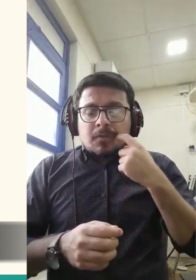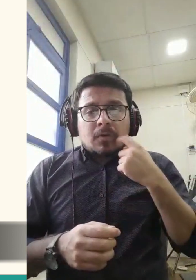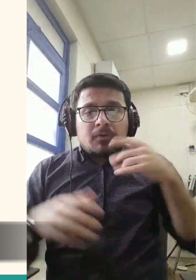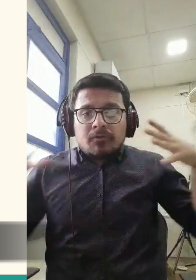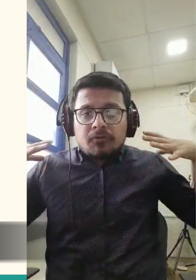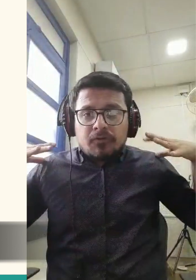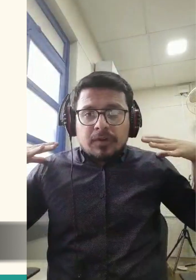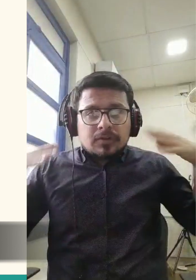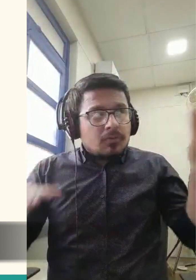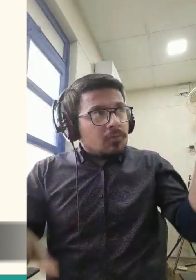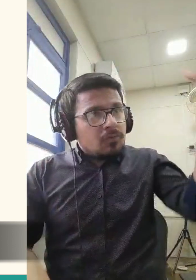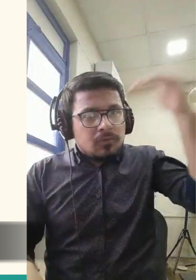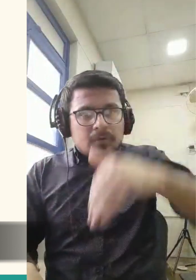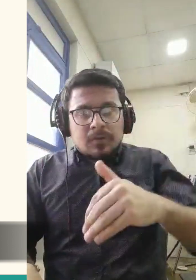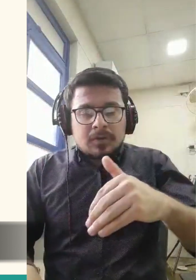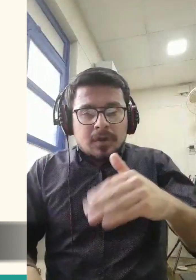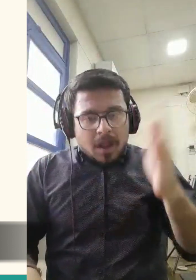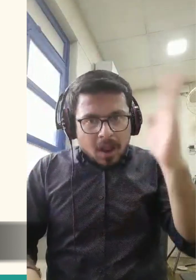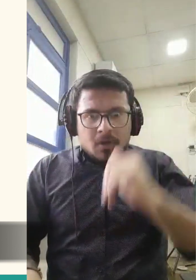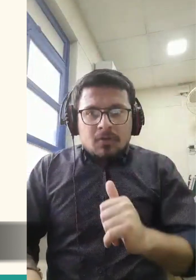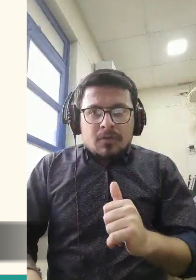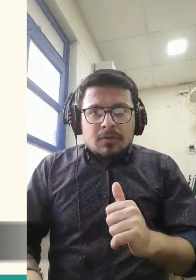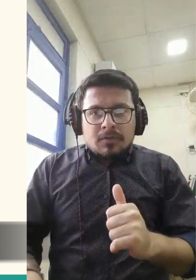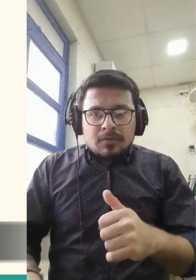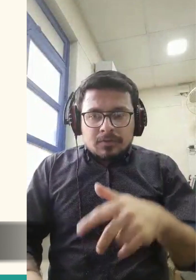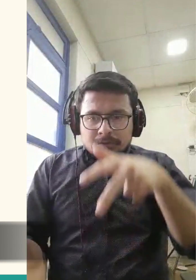about earth and all it contained.